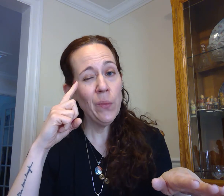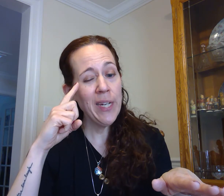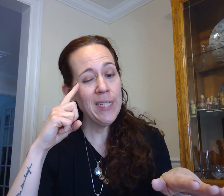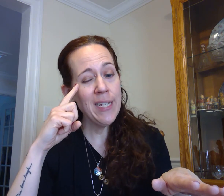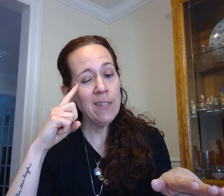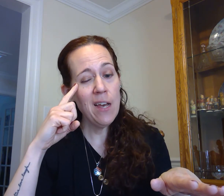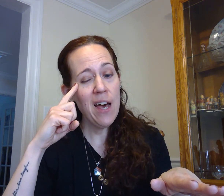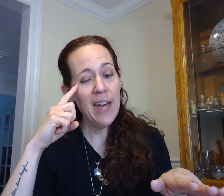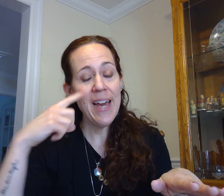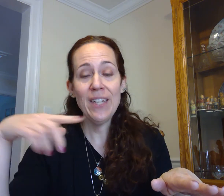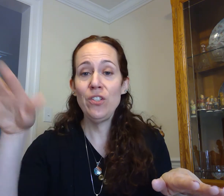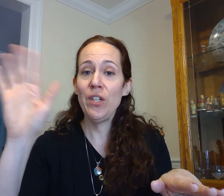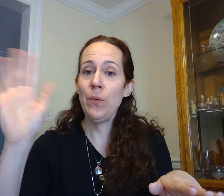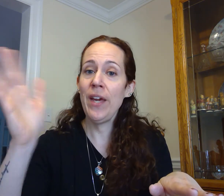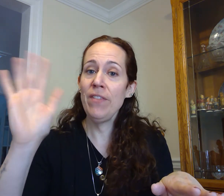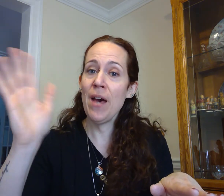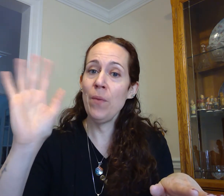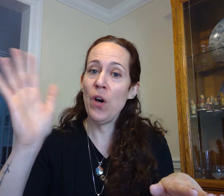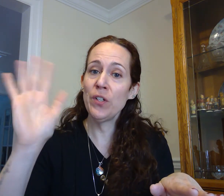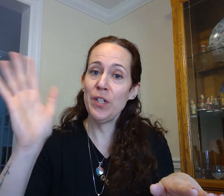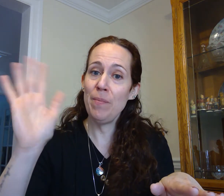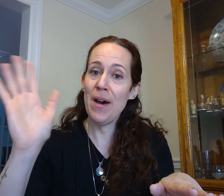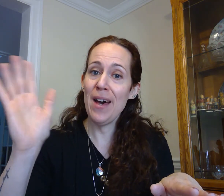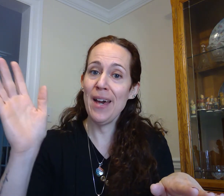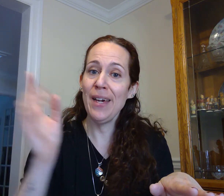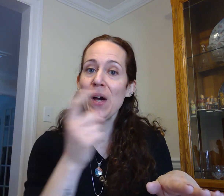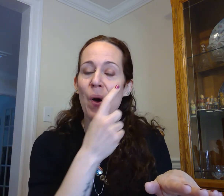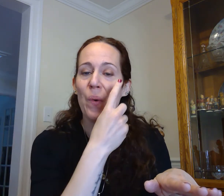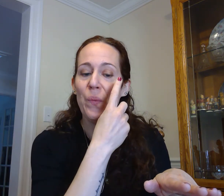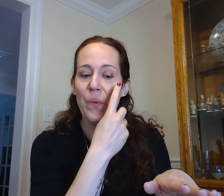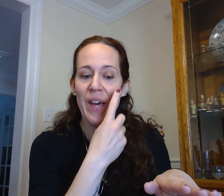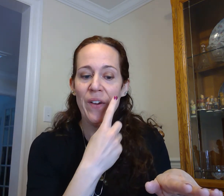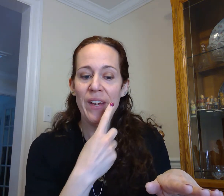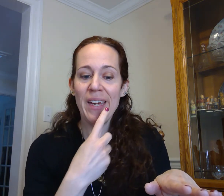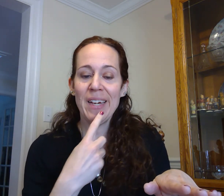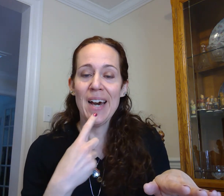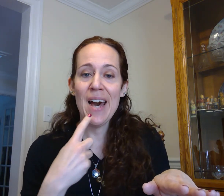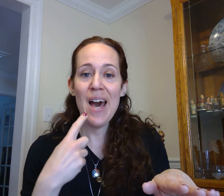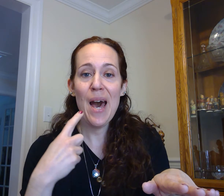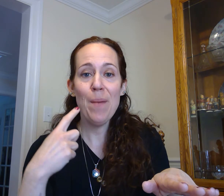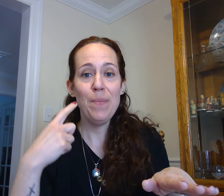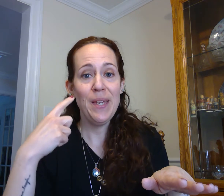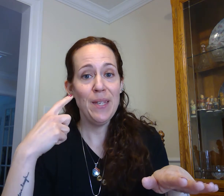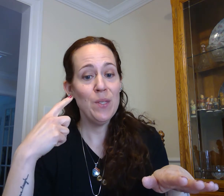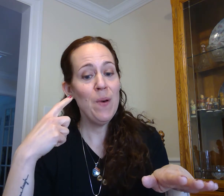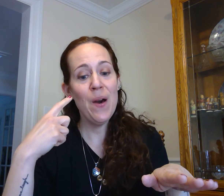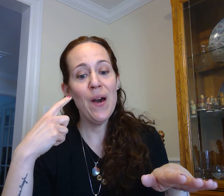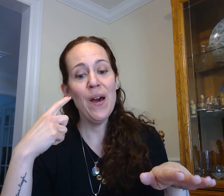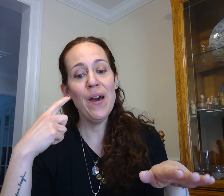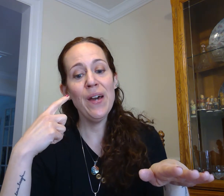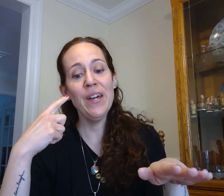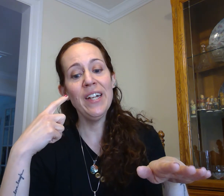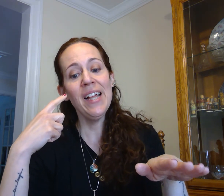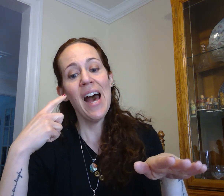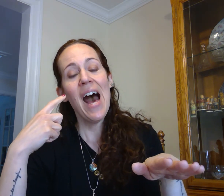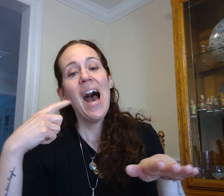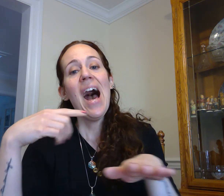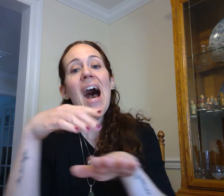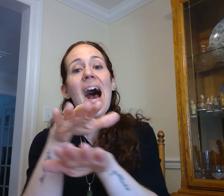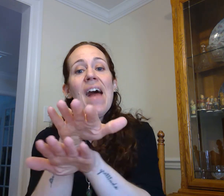winked his eye as she waved them all goodbye wearing a happy smile and